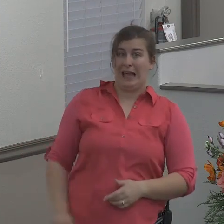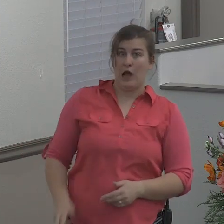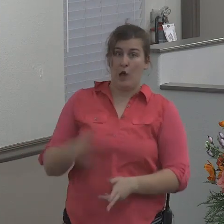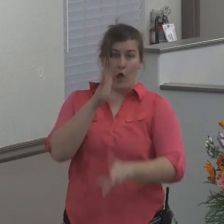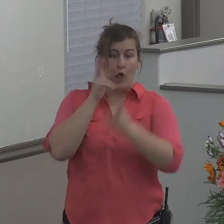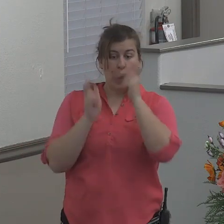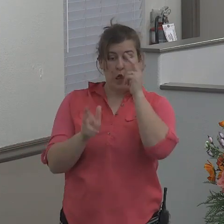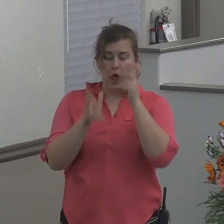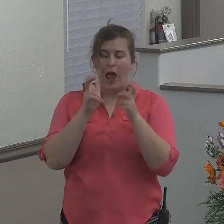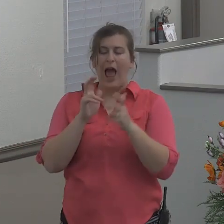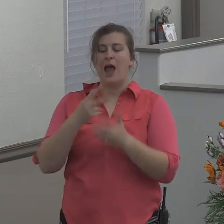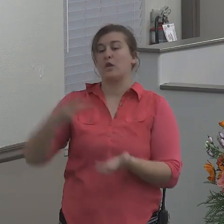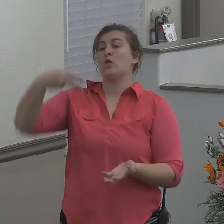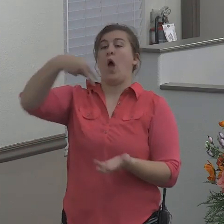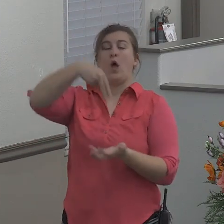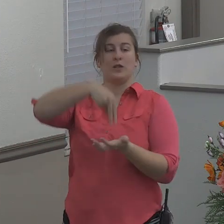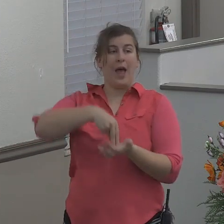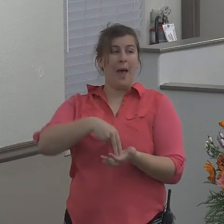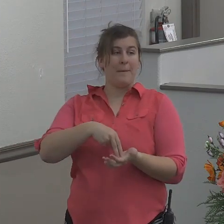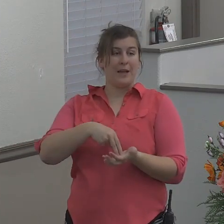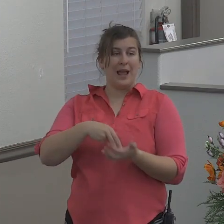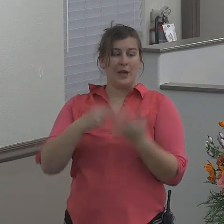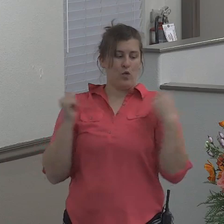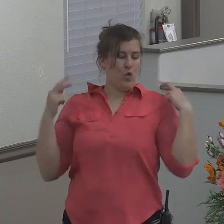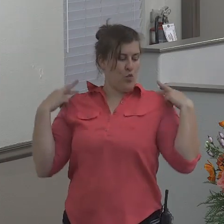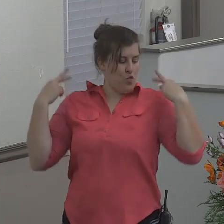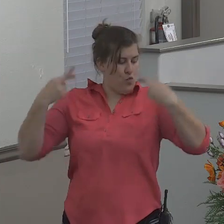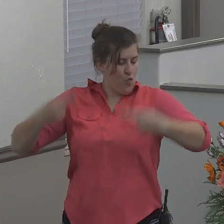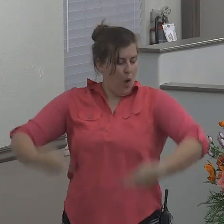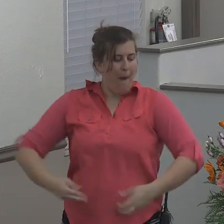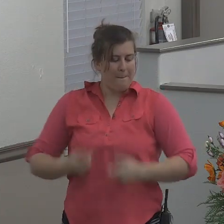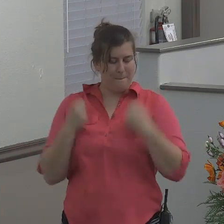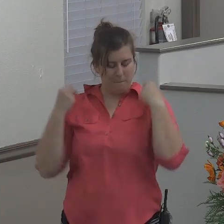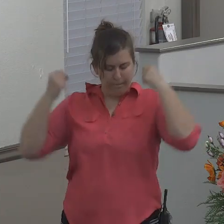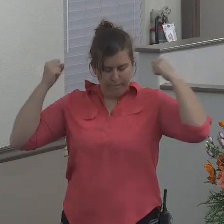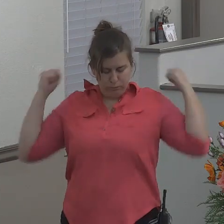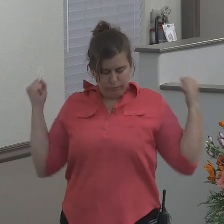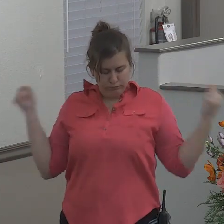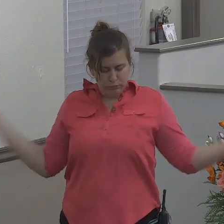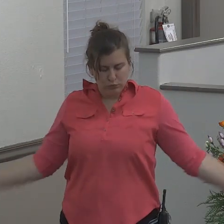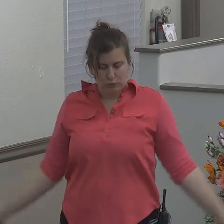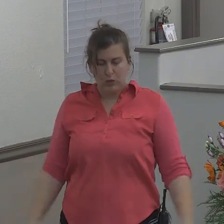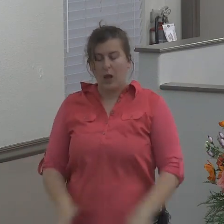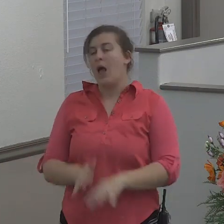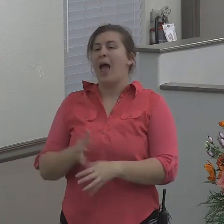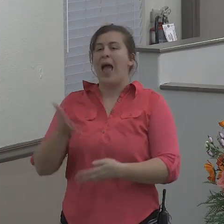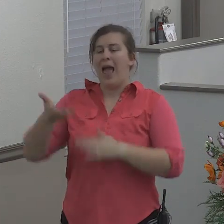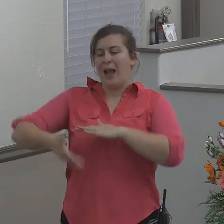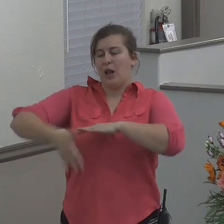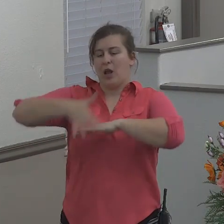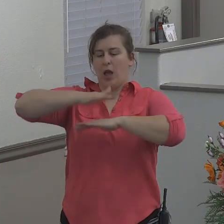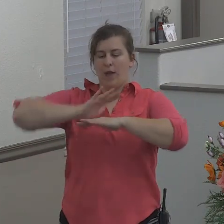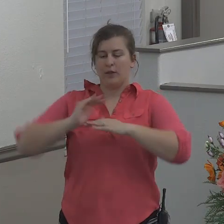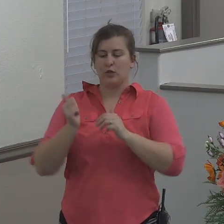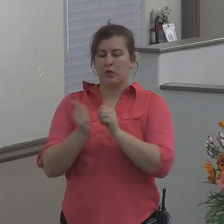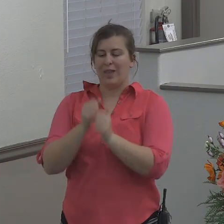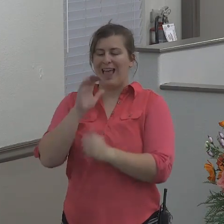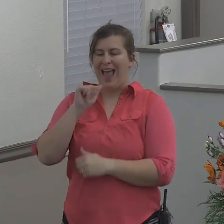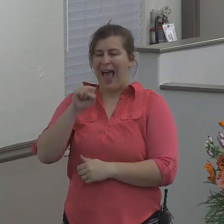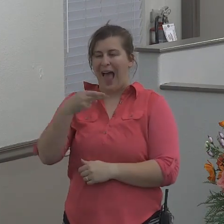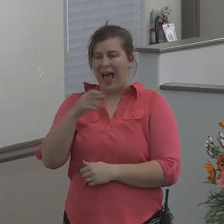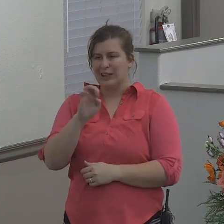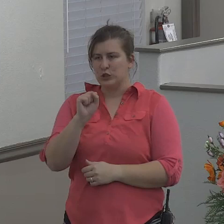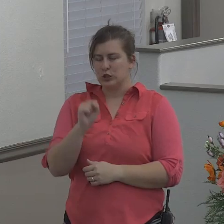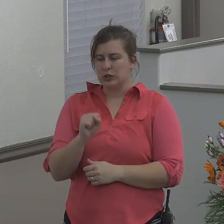throne and he laid his robe from him and covered him with sackcloth and set in ashes and he caused it to be proclaimed